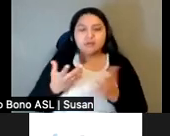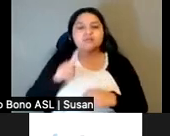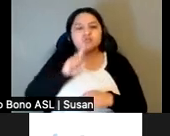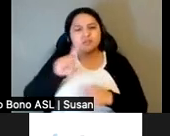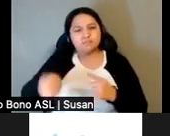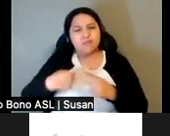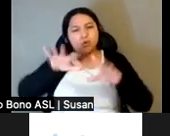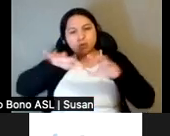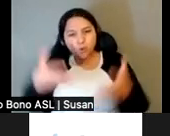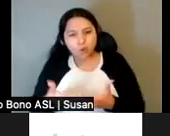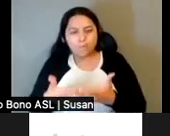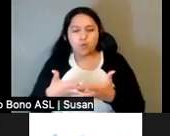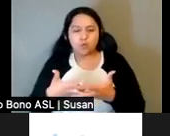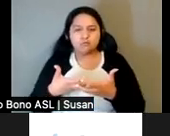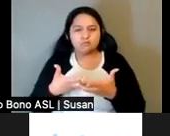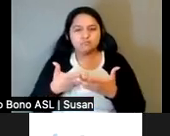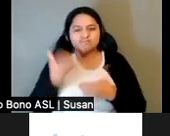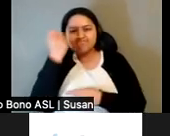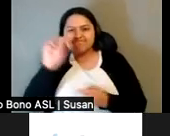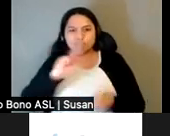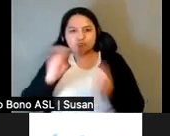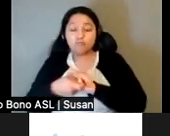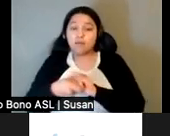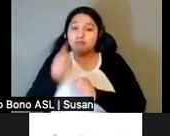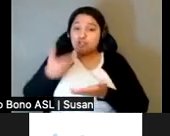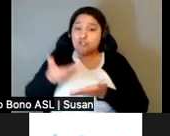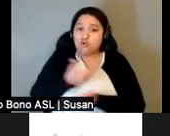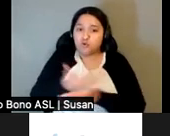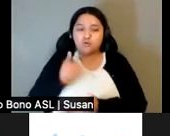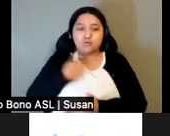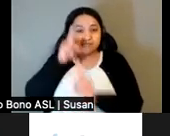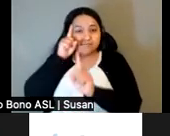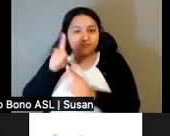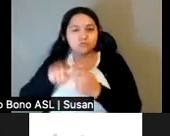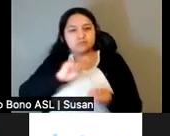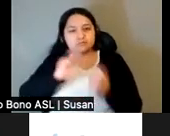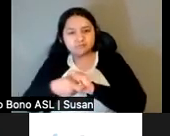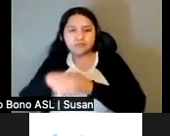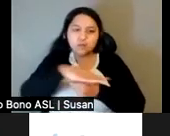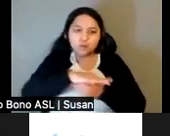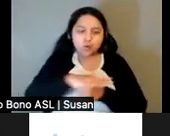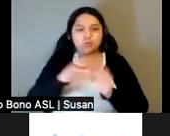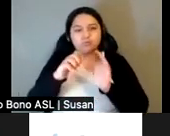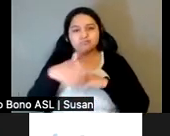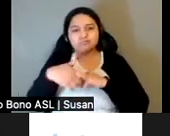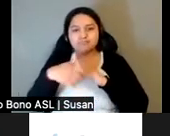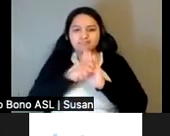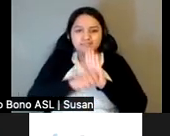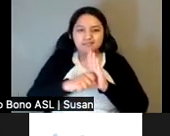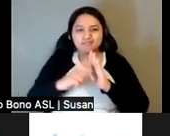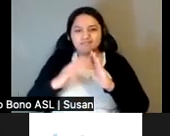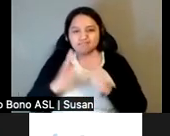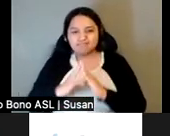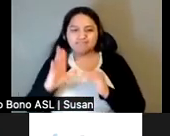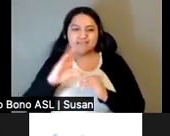aiming to democratically transform the local, state, and economy. So the first question to our wonderful panel is,